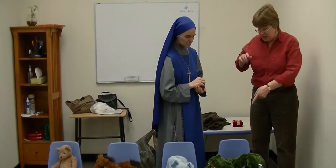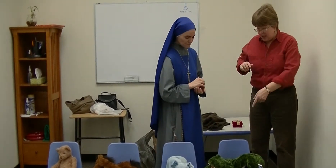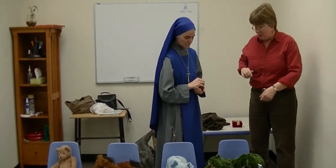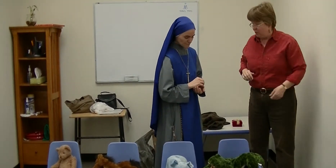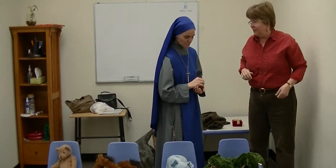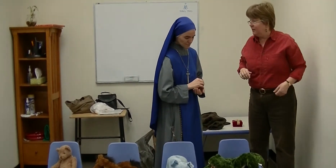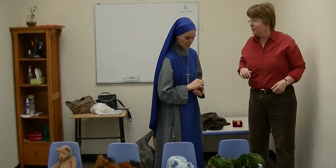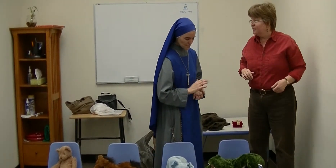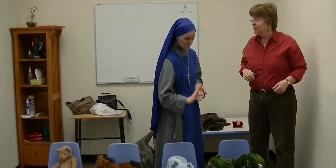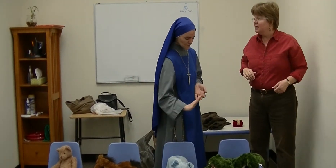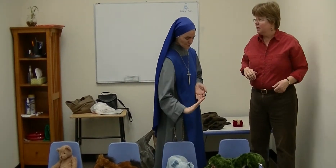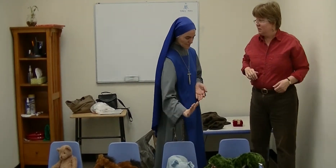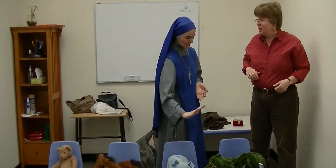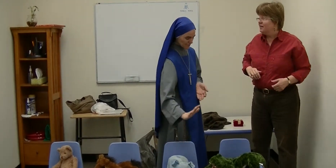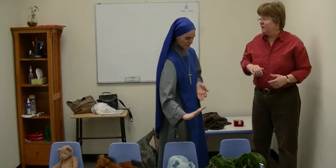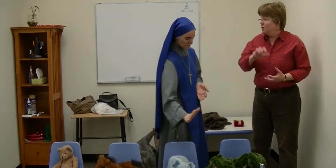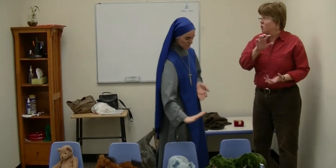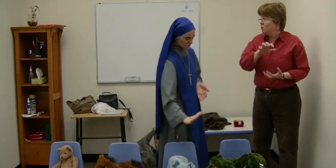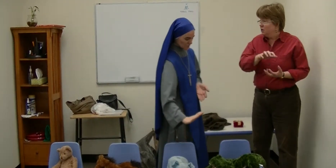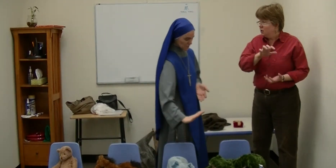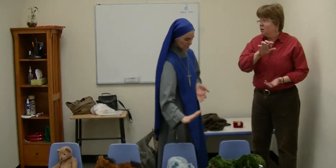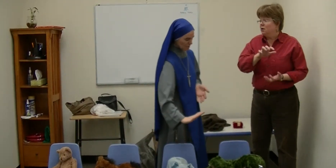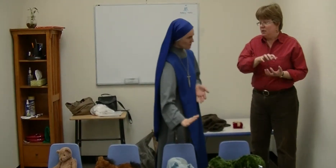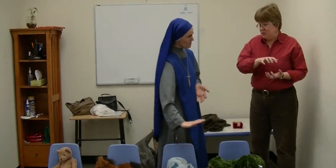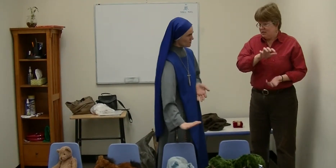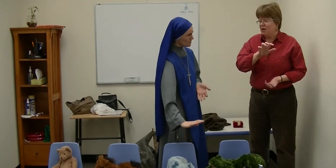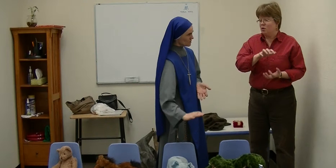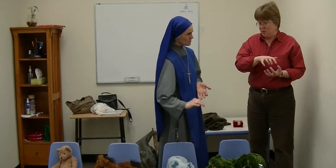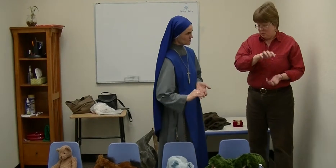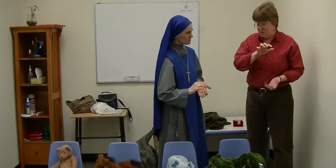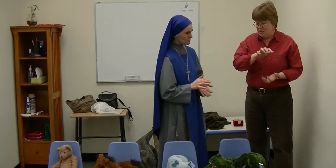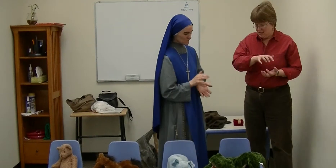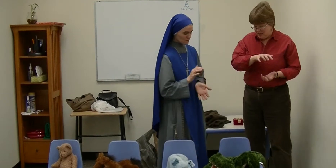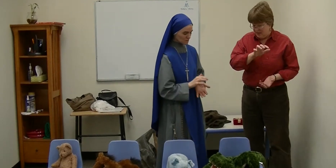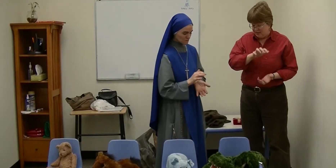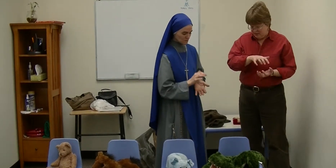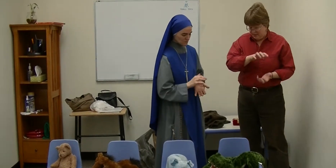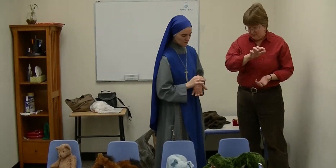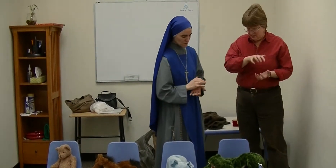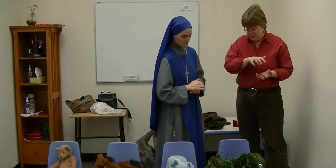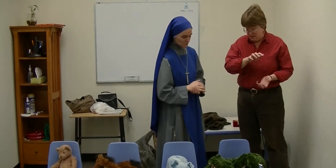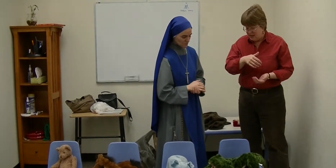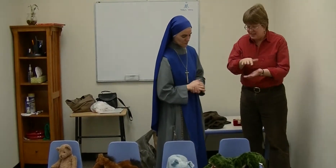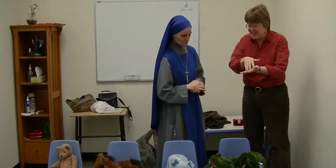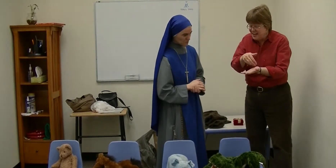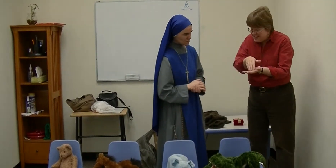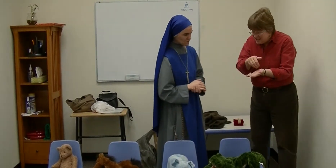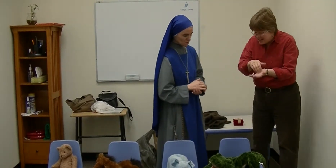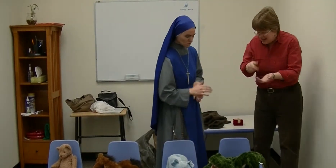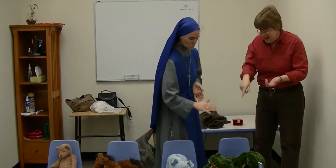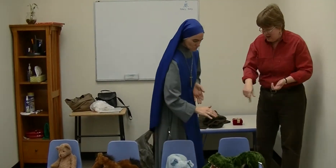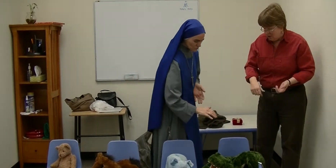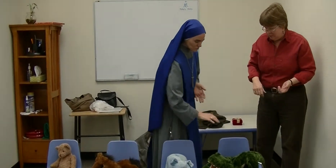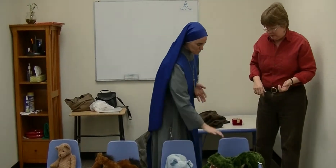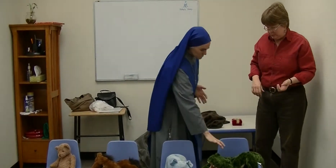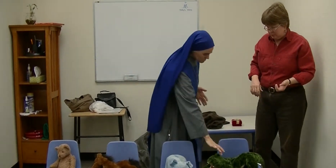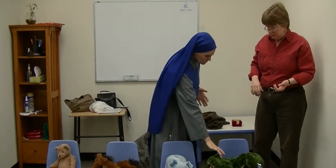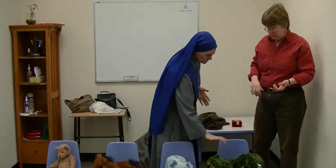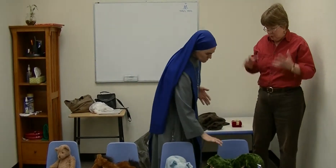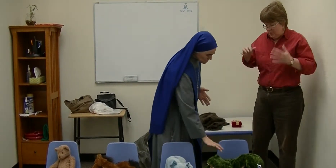eom. Salve, crocodile. Eta, crocodile. Salve, crocodile. Eta, Tange eom. Uh!